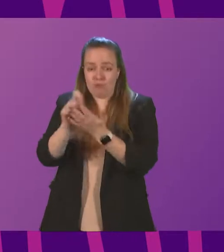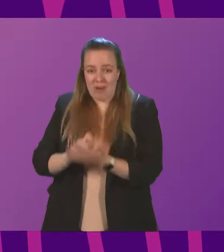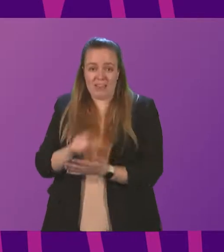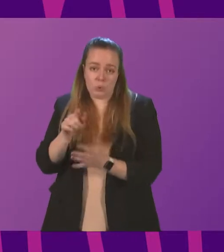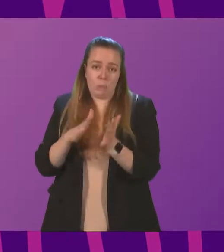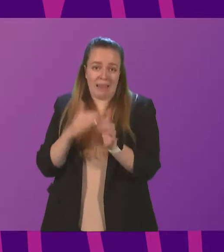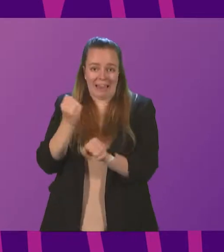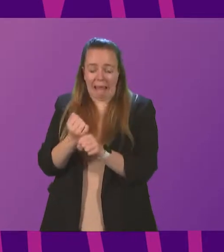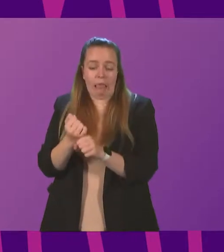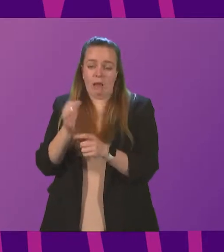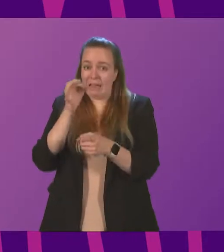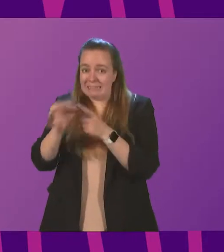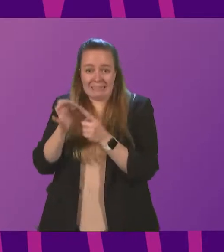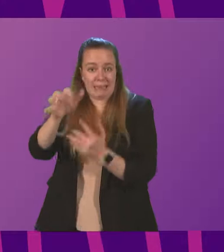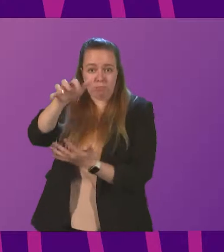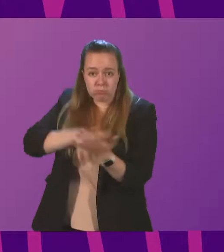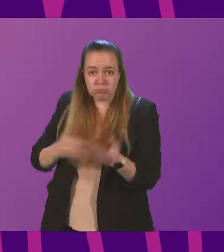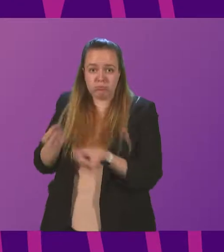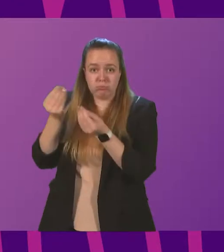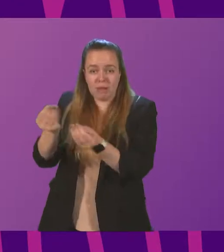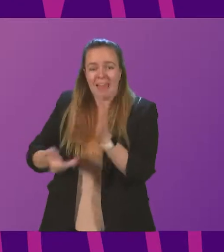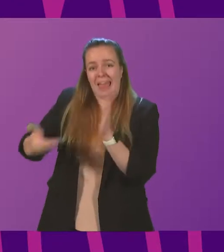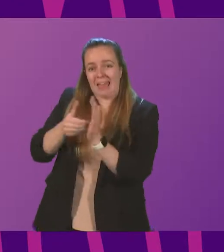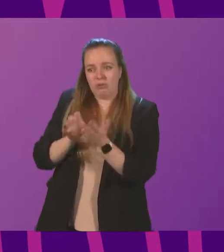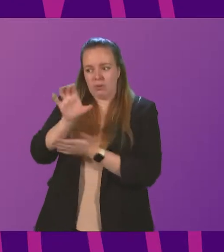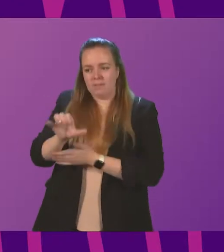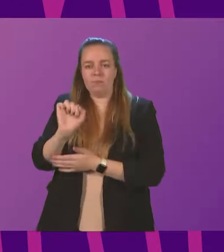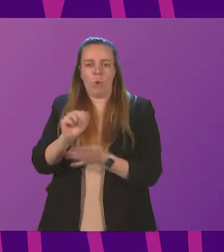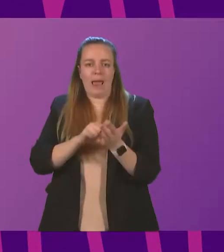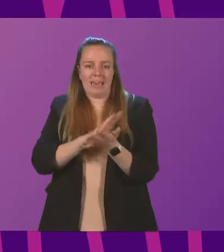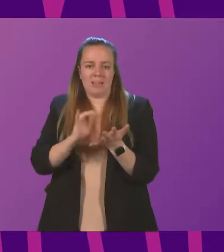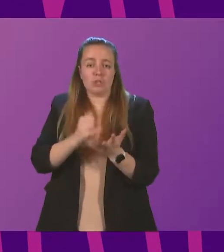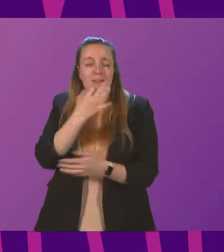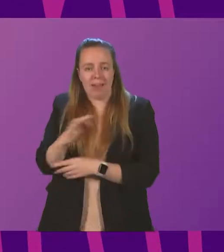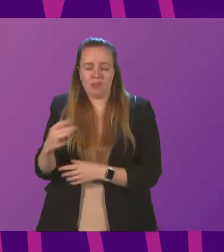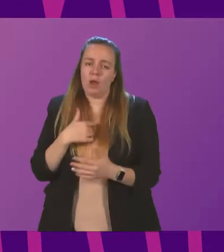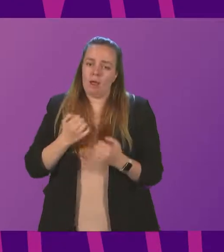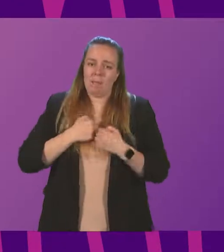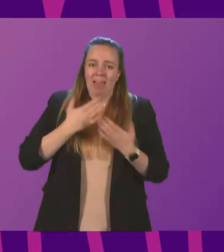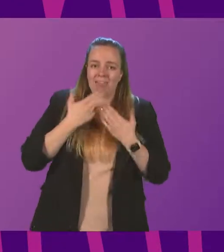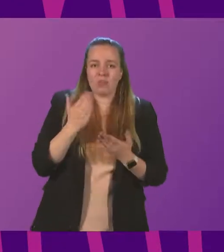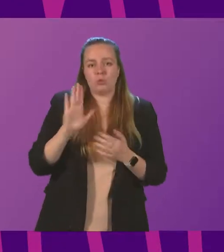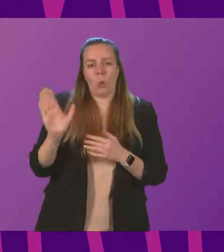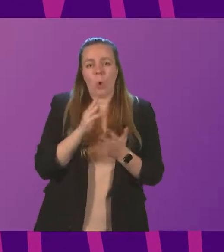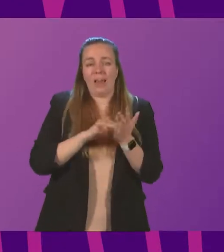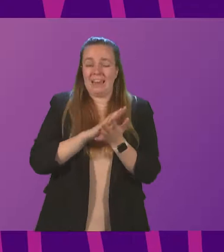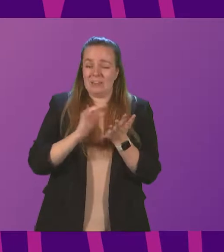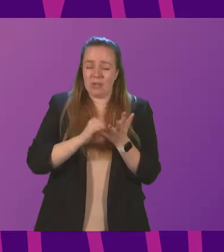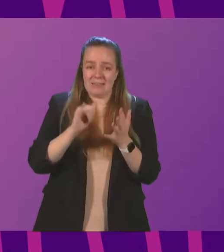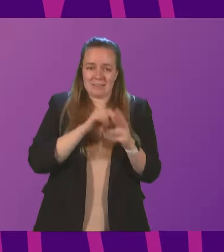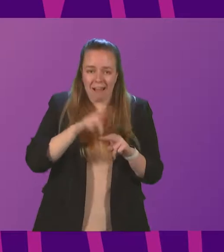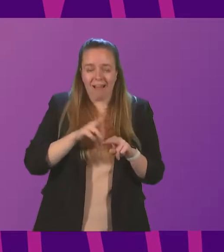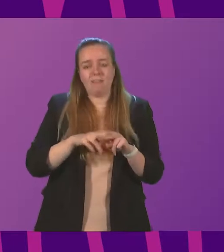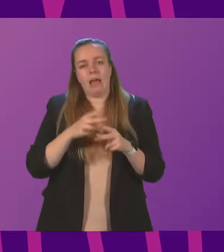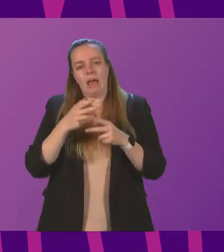Gallacher in a great amount of detail about the additional investment that has gone into NHS Lanarkshire. And my thanks to all of the staff, NHS and social care staff at NHS